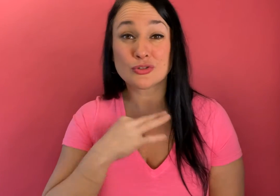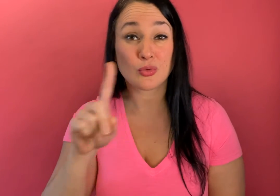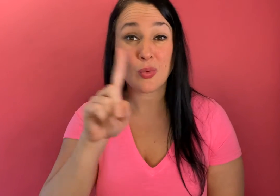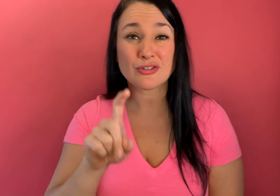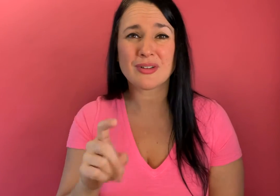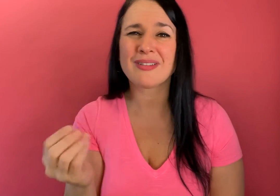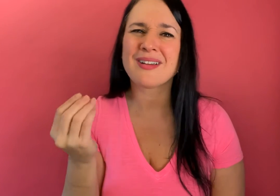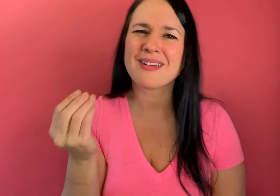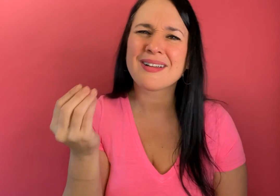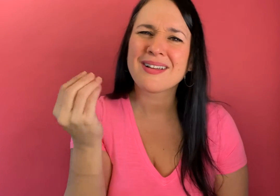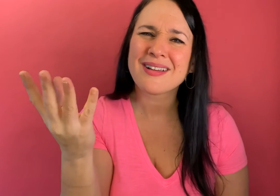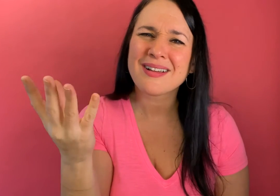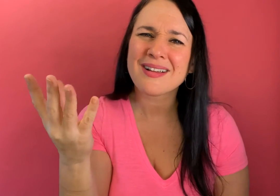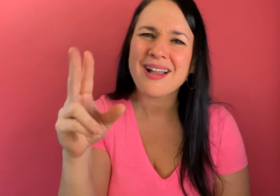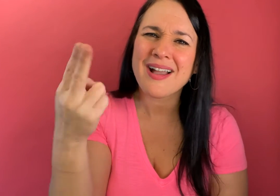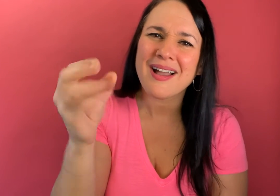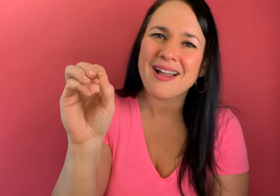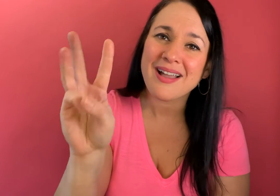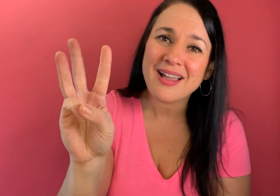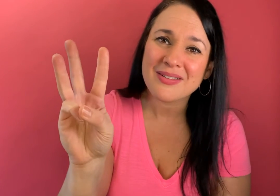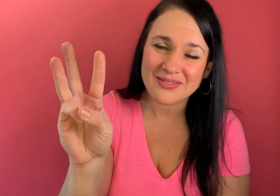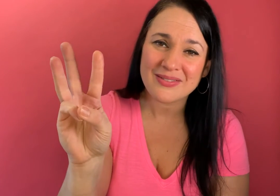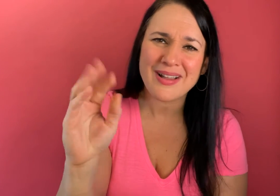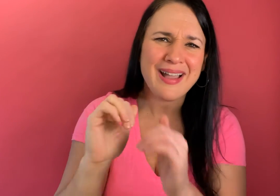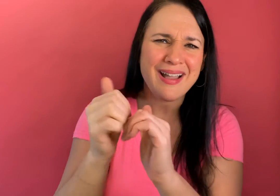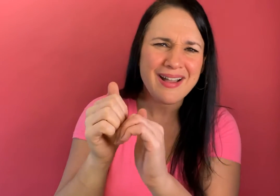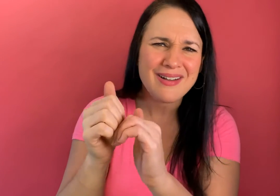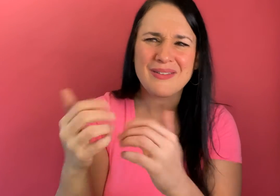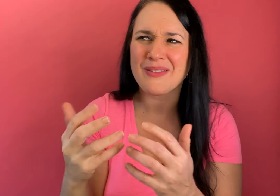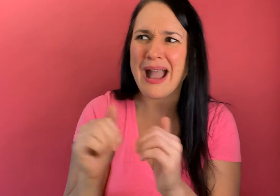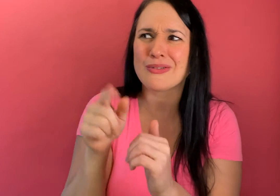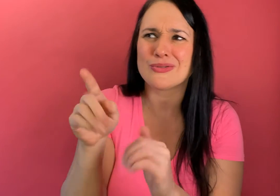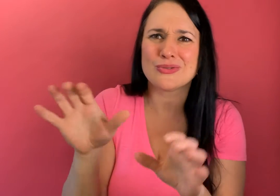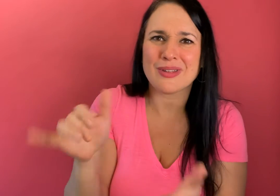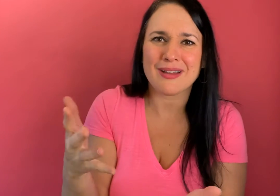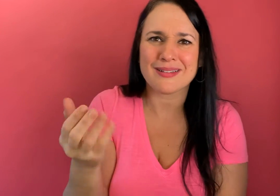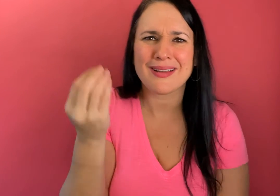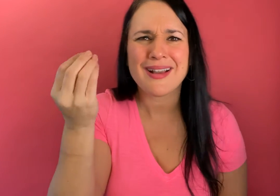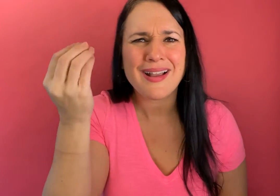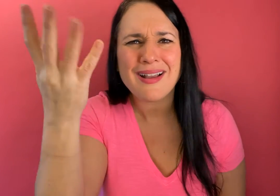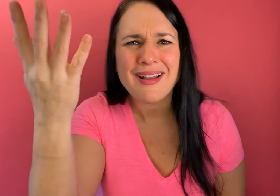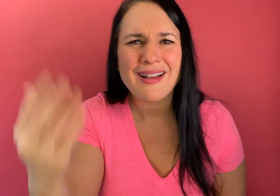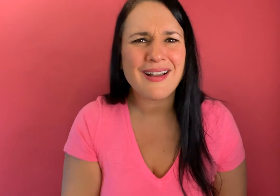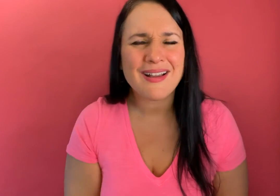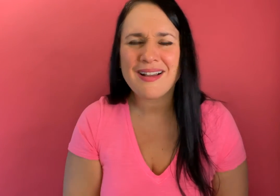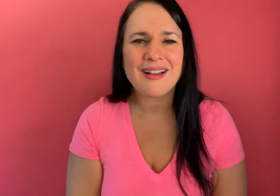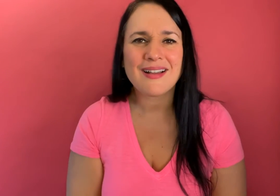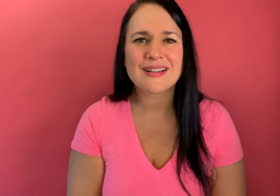or a curious question like really come on tell me now tell me how how are you doing that just how